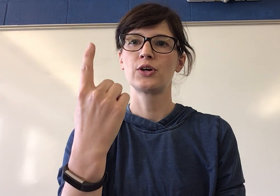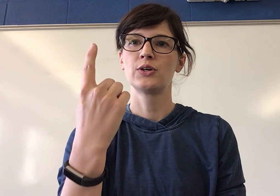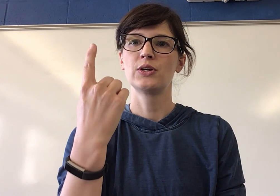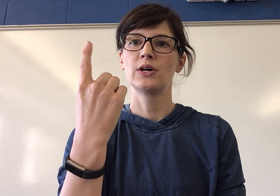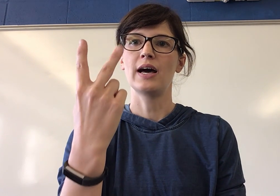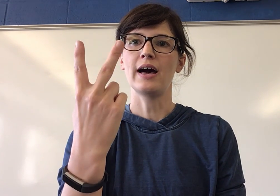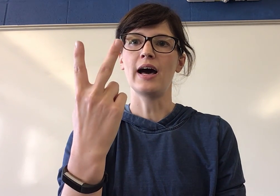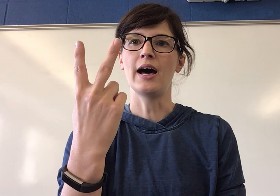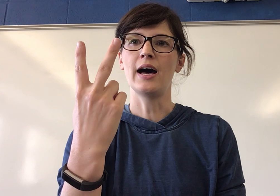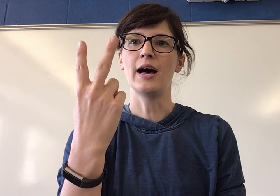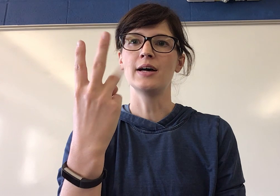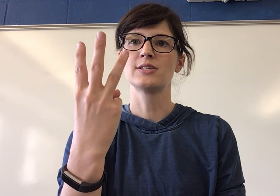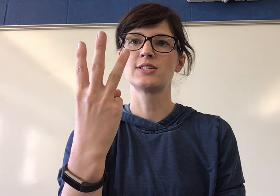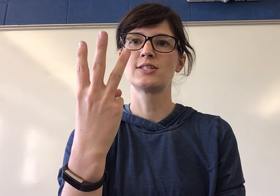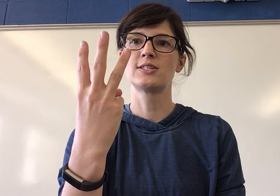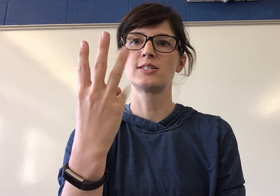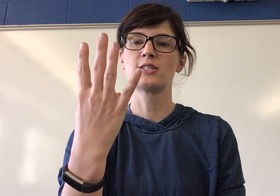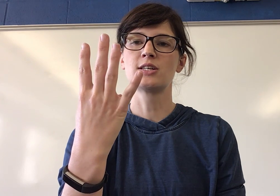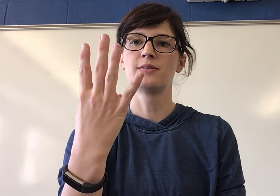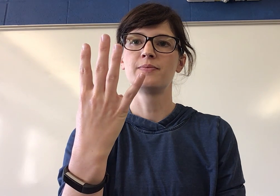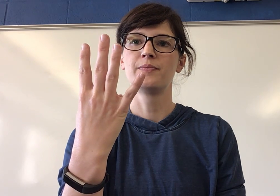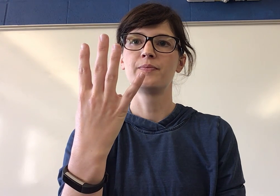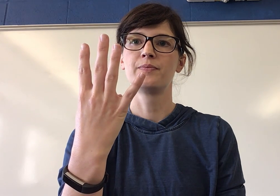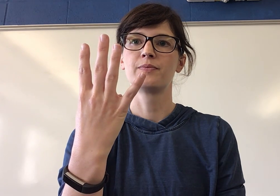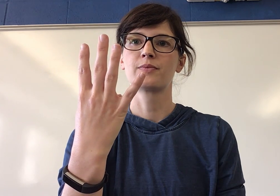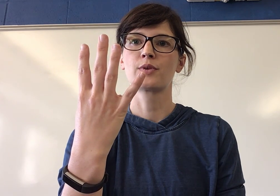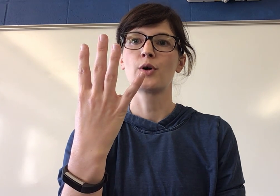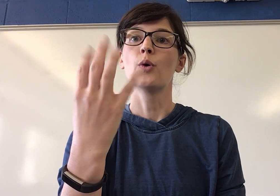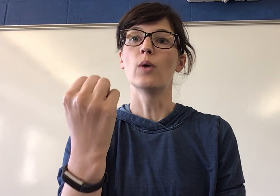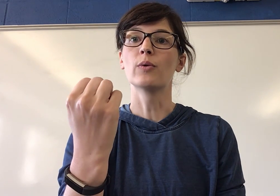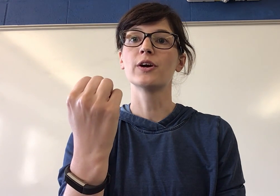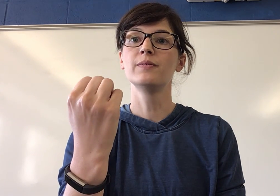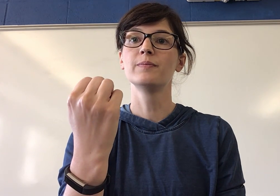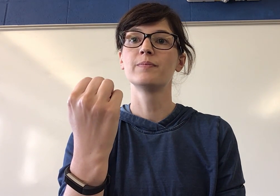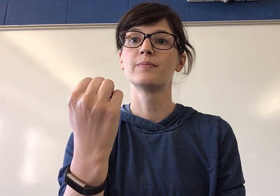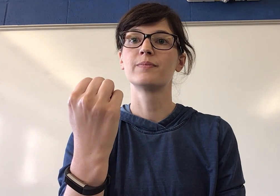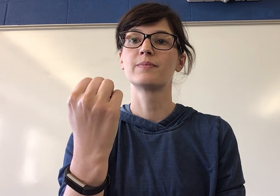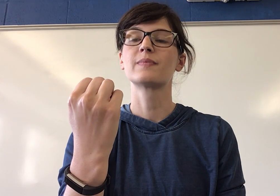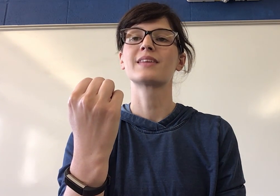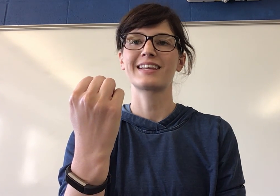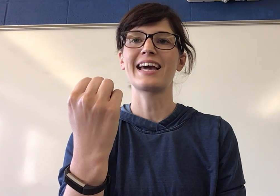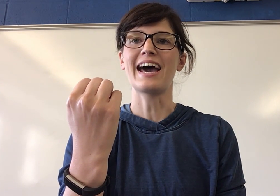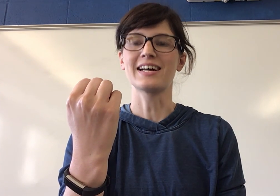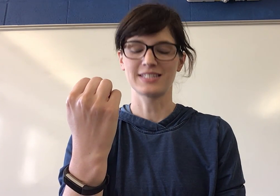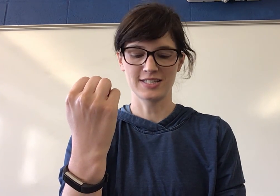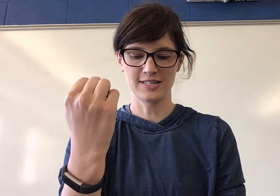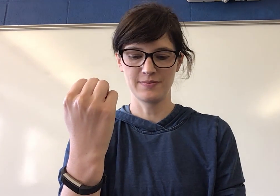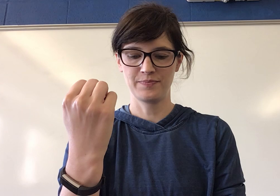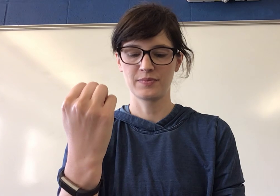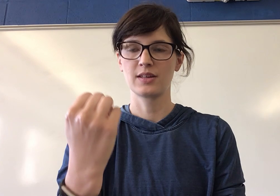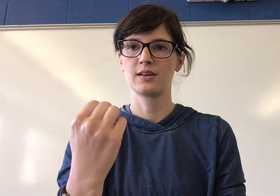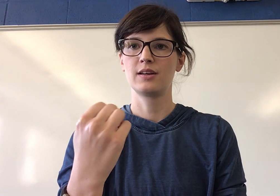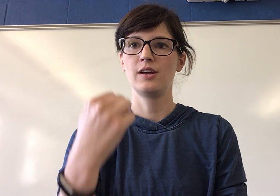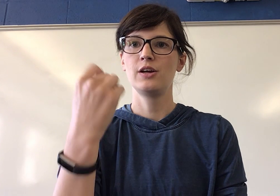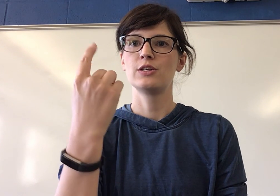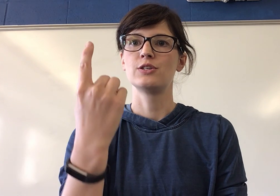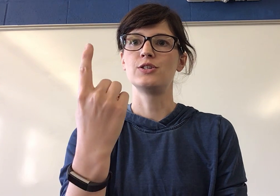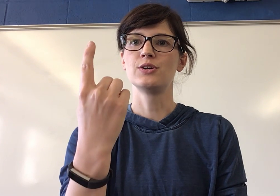-A-S-T. What word? Cast. D